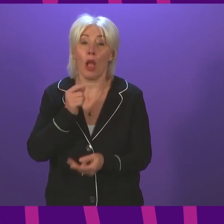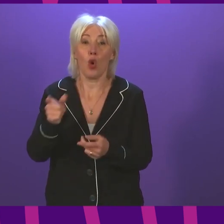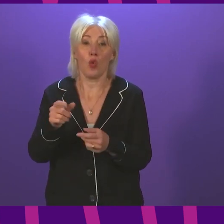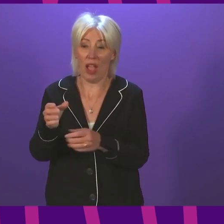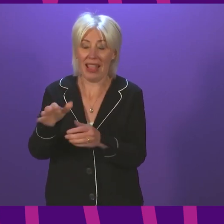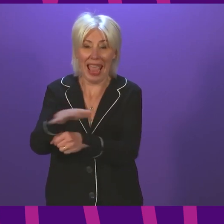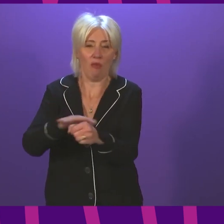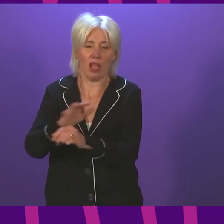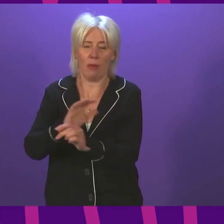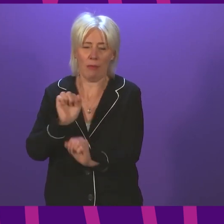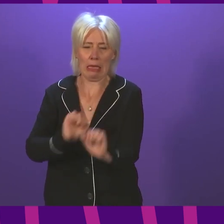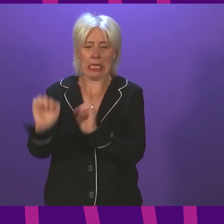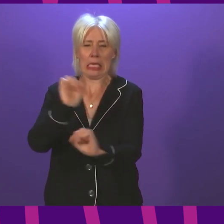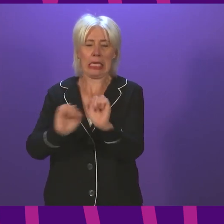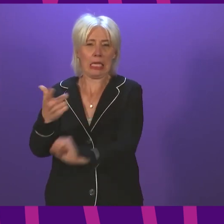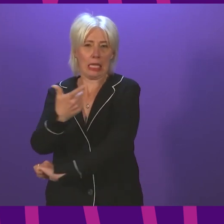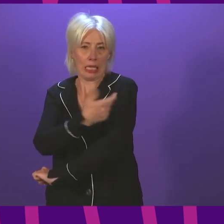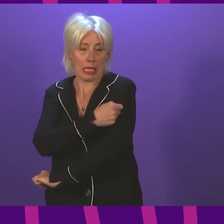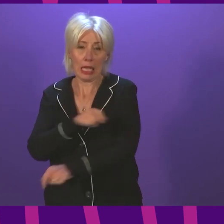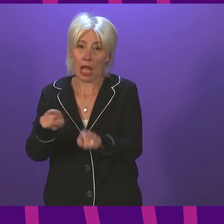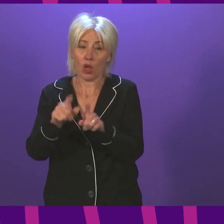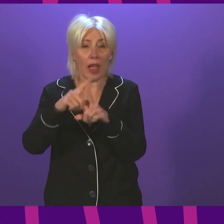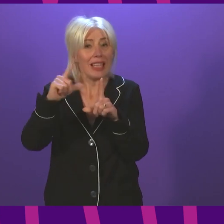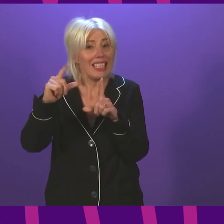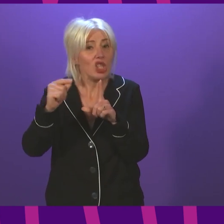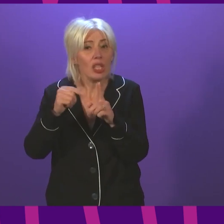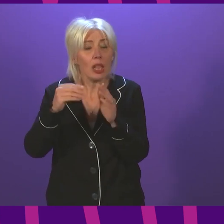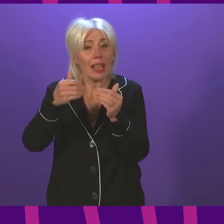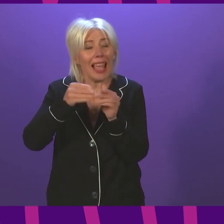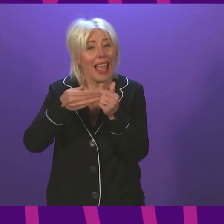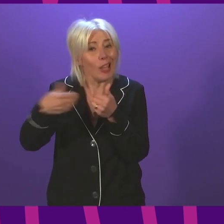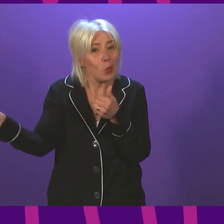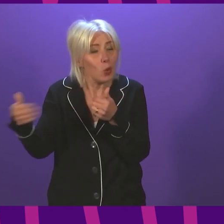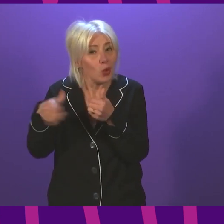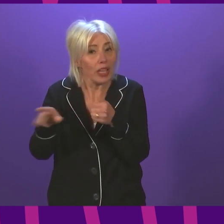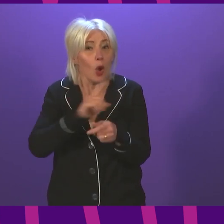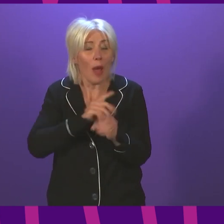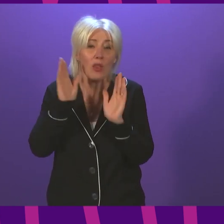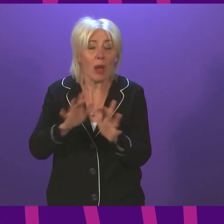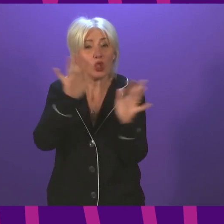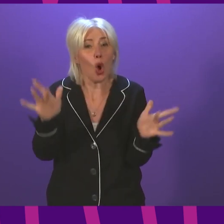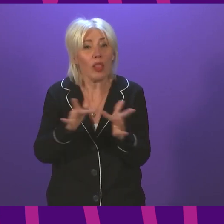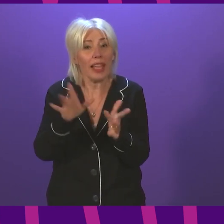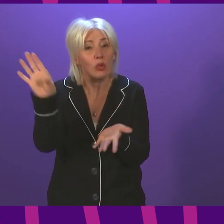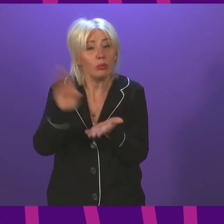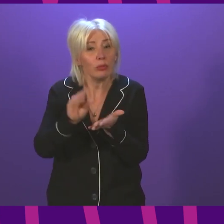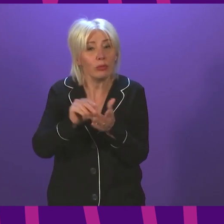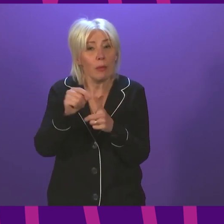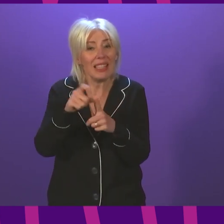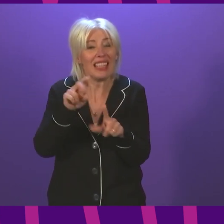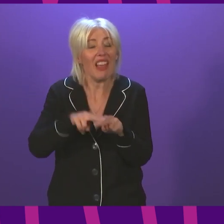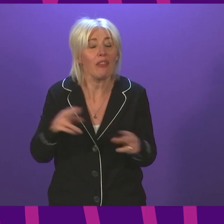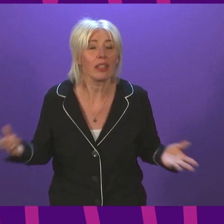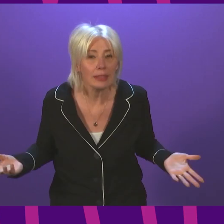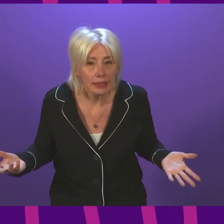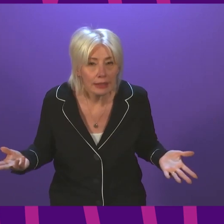Not to mention the issues with digital exclusion because you still need to go online to get the PDF. And now we discover that